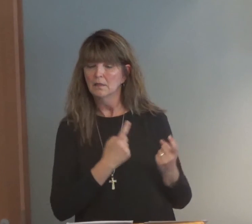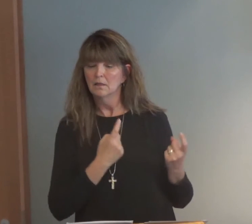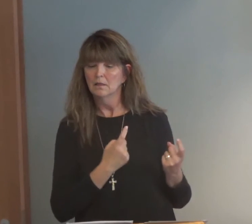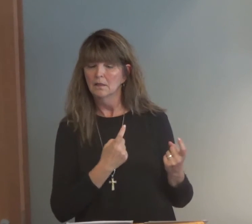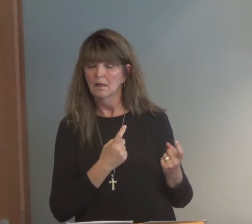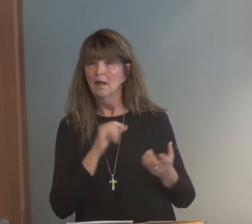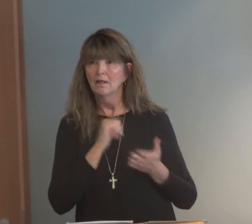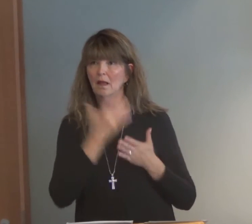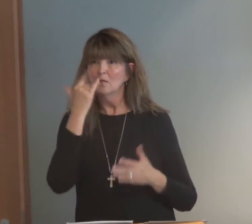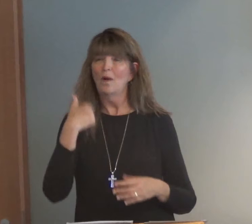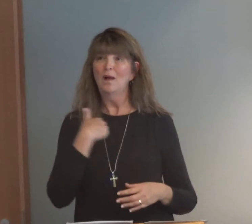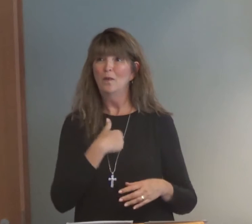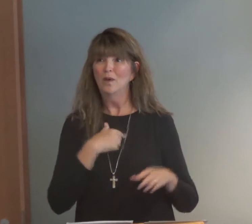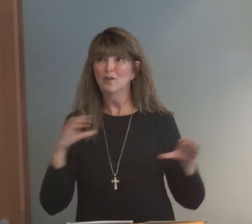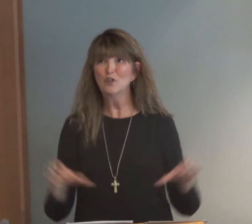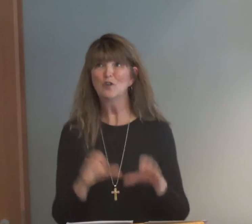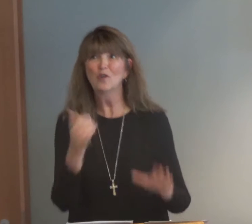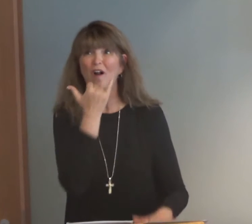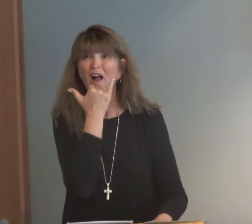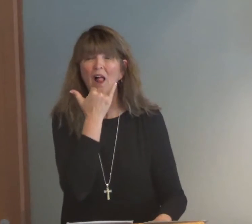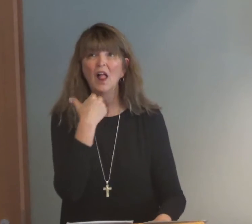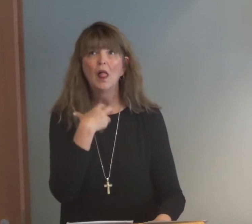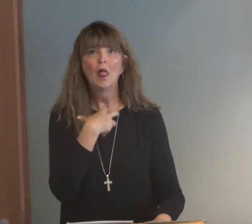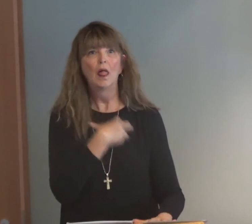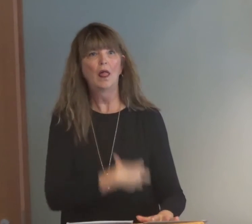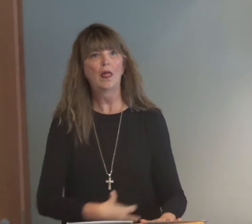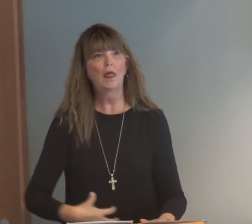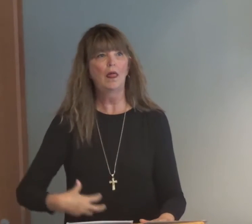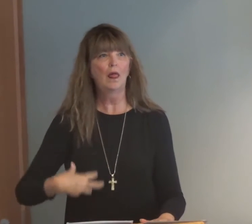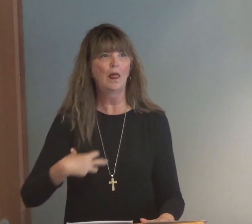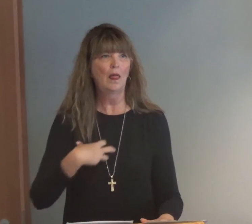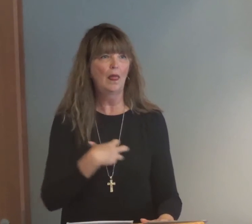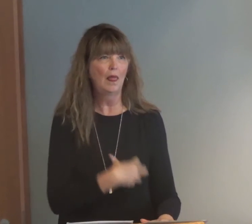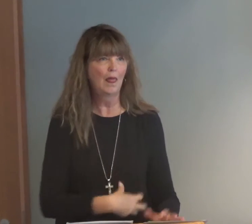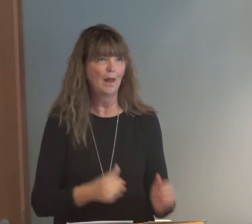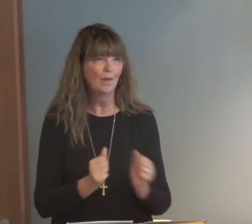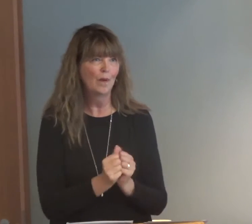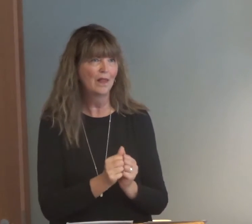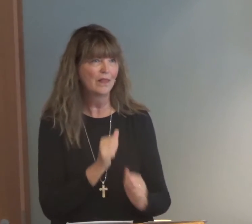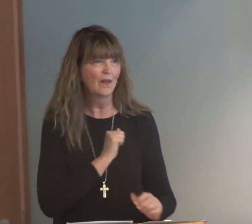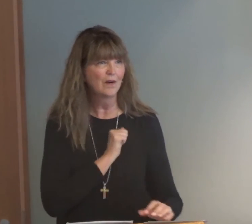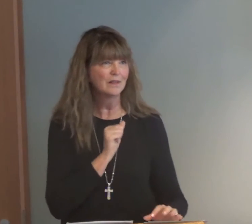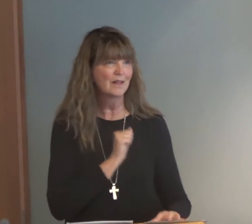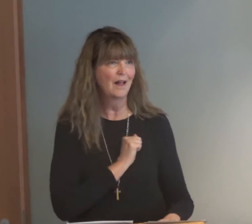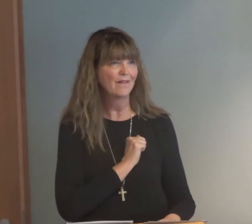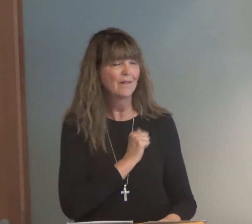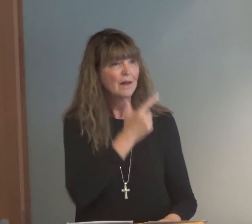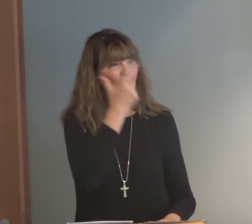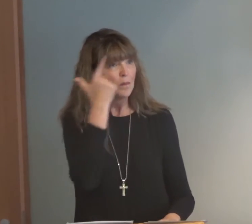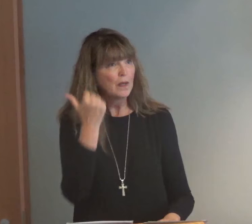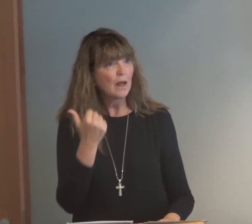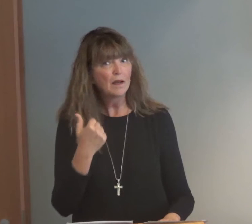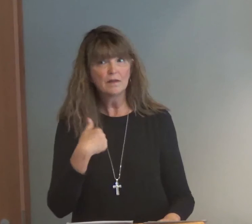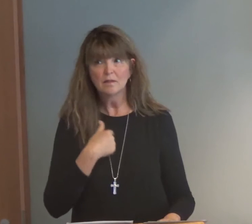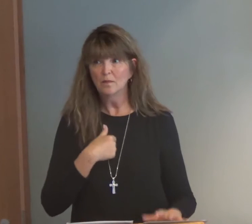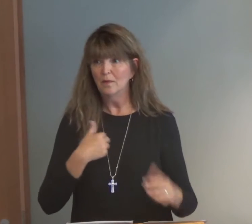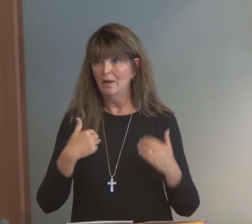Our new nature hates sin. And so when we do wrong, that's why we feel so disgusted with ourselves.